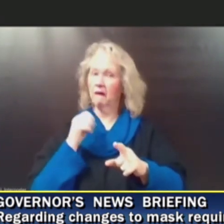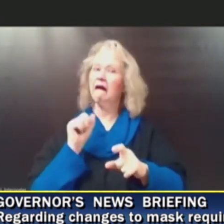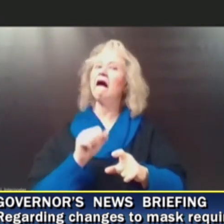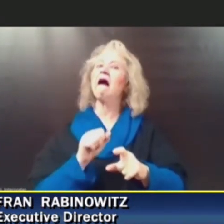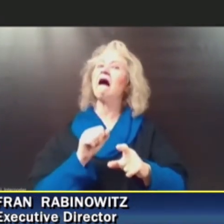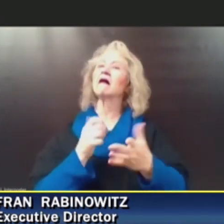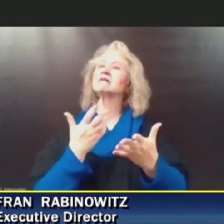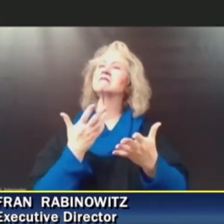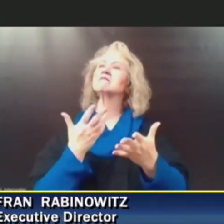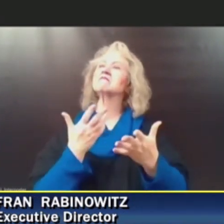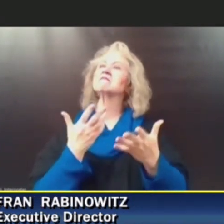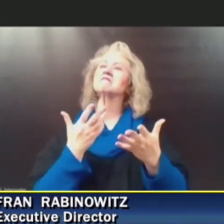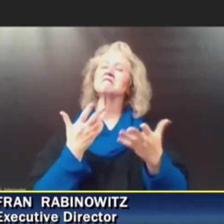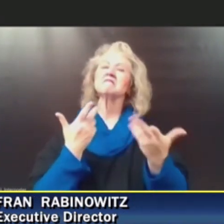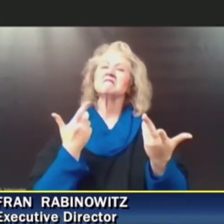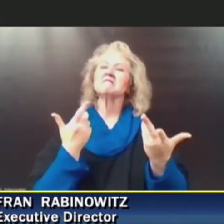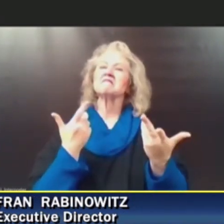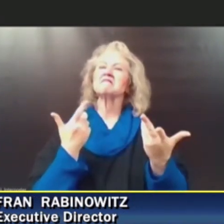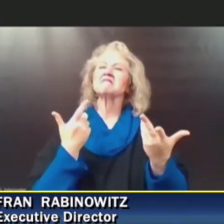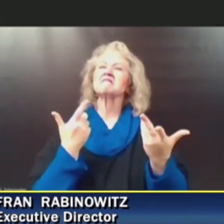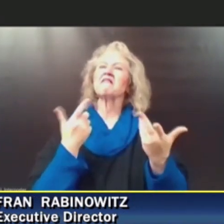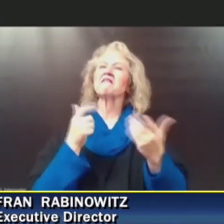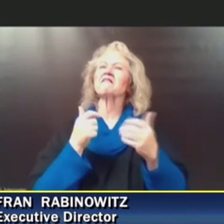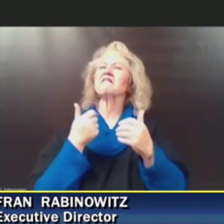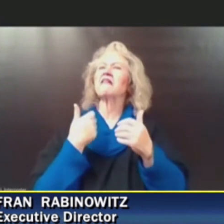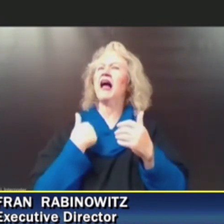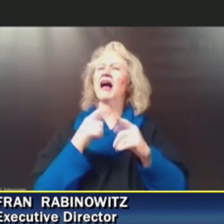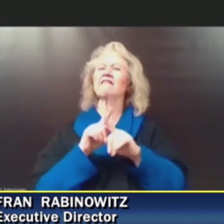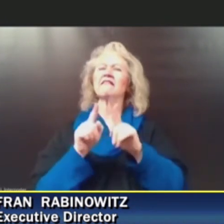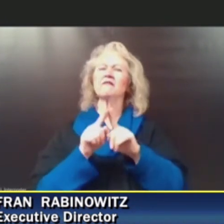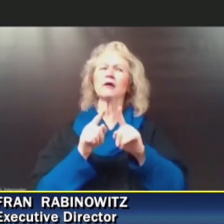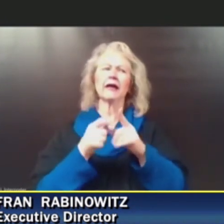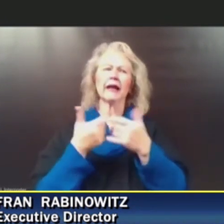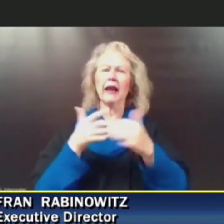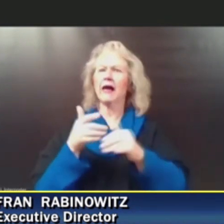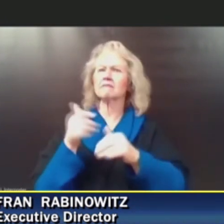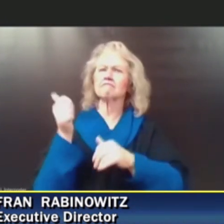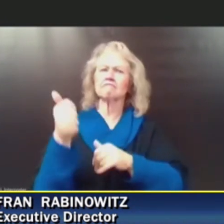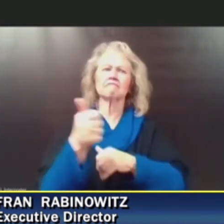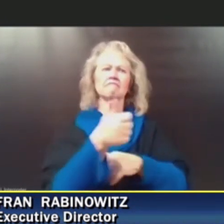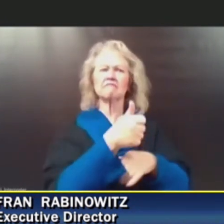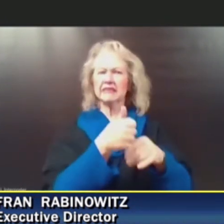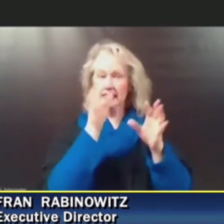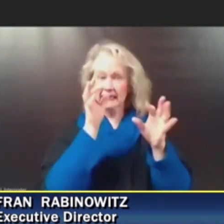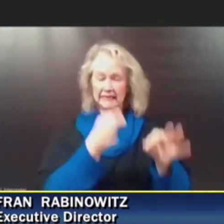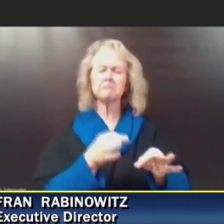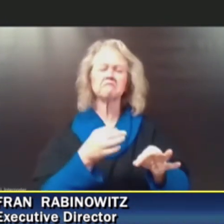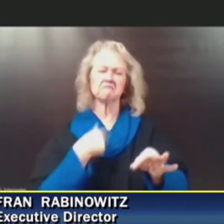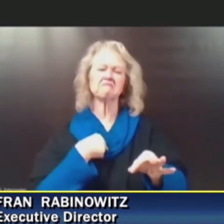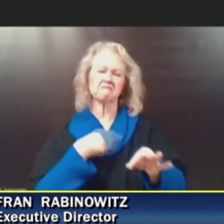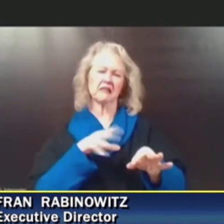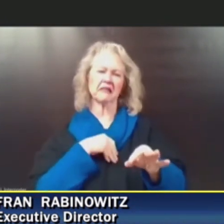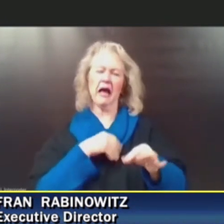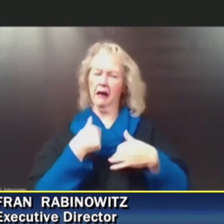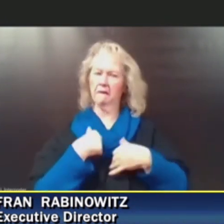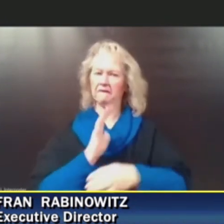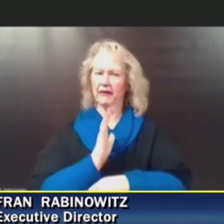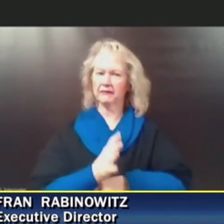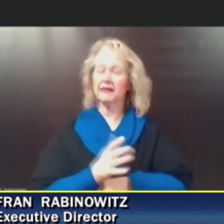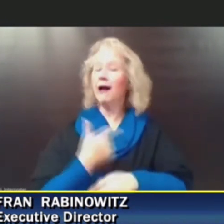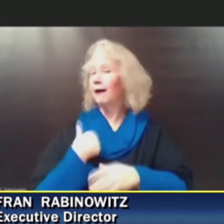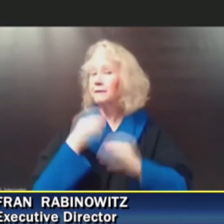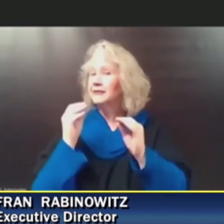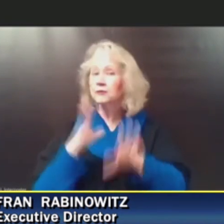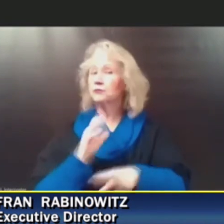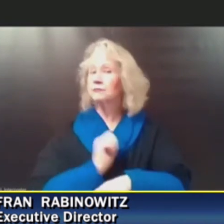a different path I'm fine with that. I'm an educator and we will